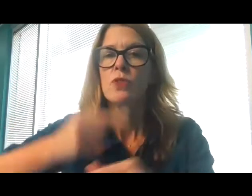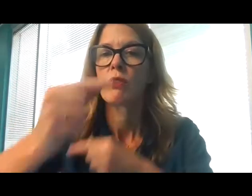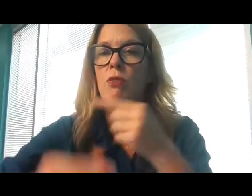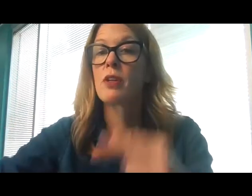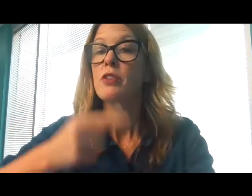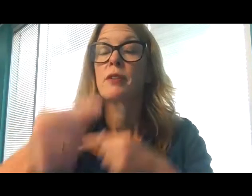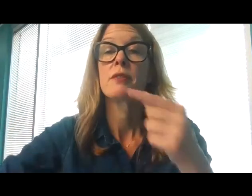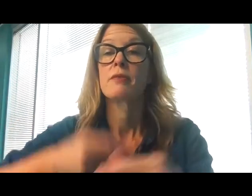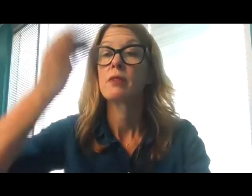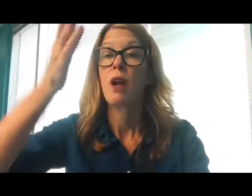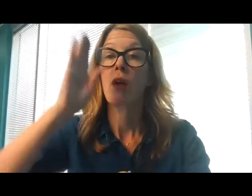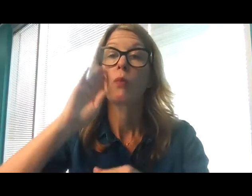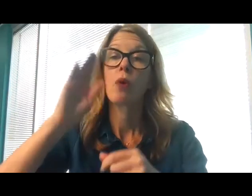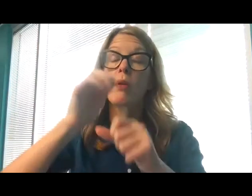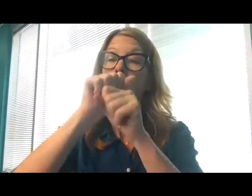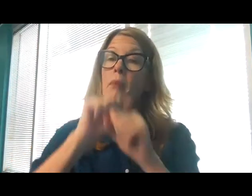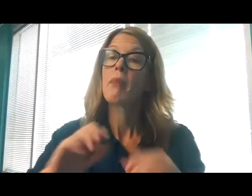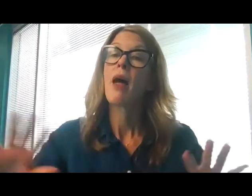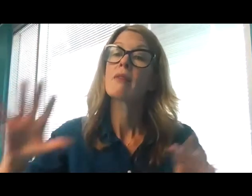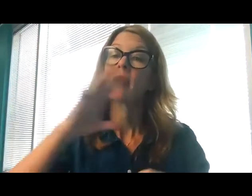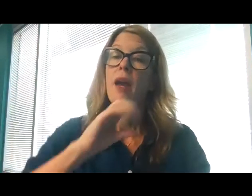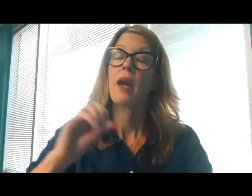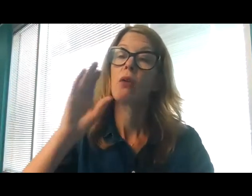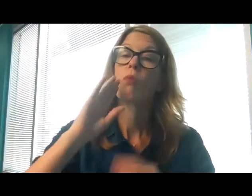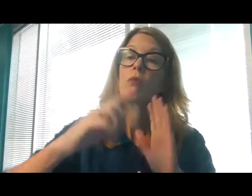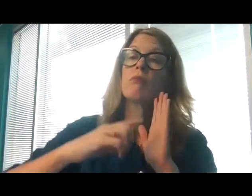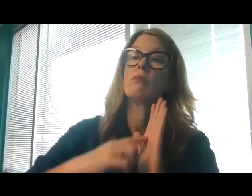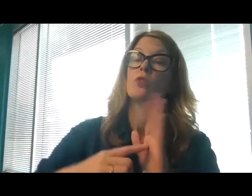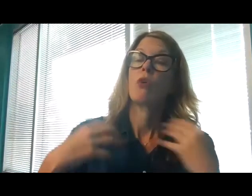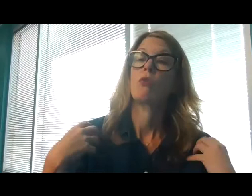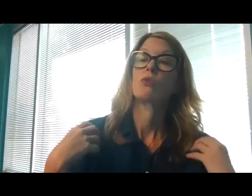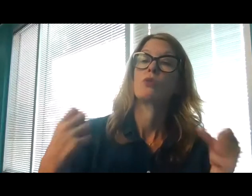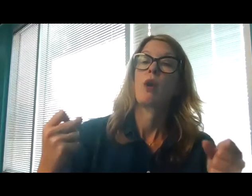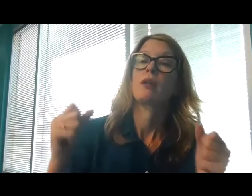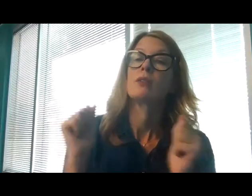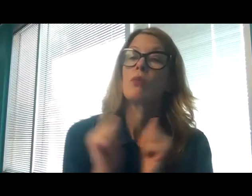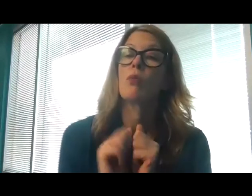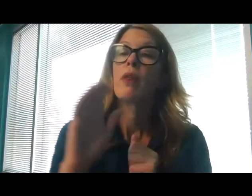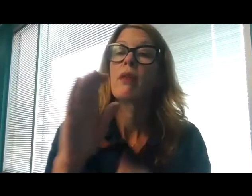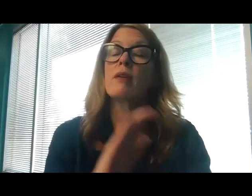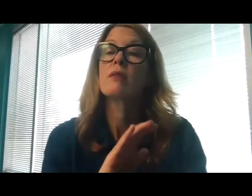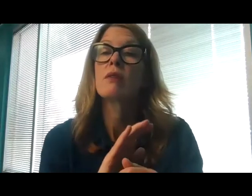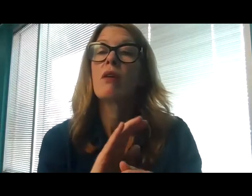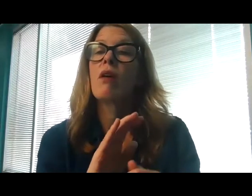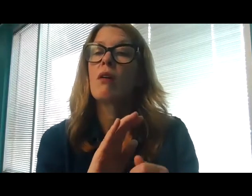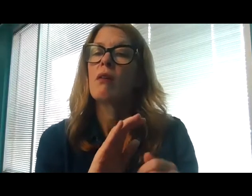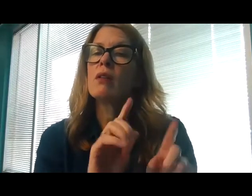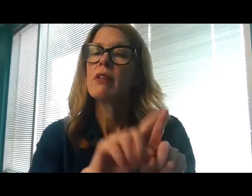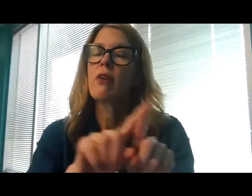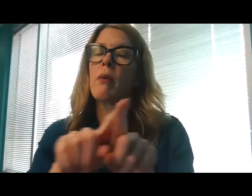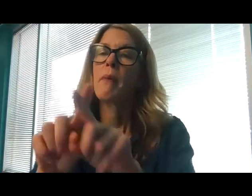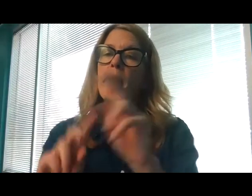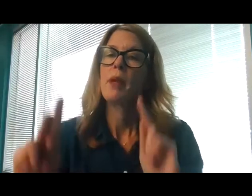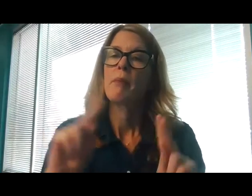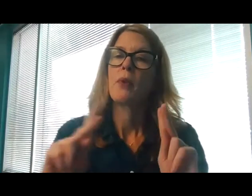He hath showed strength with his arm. He hath